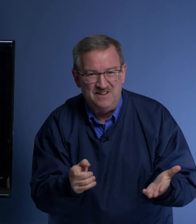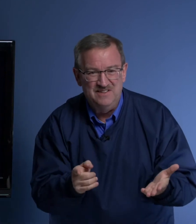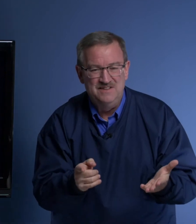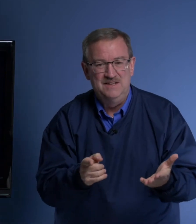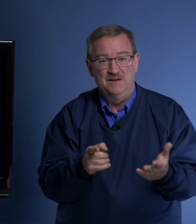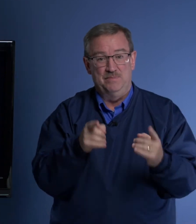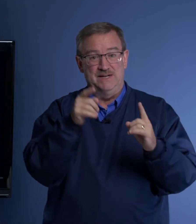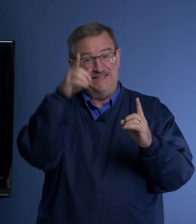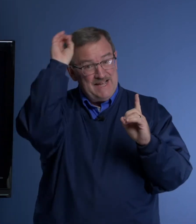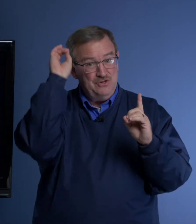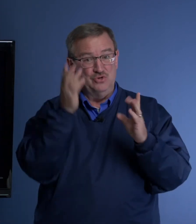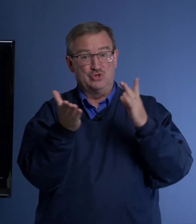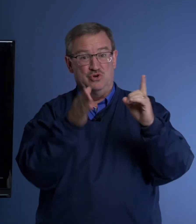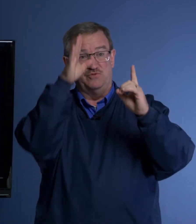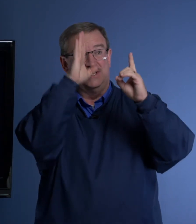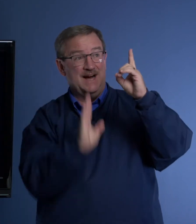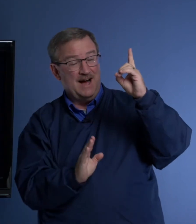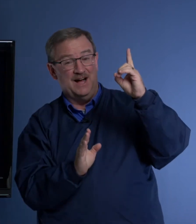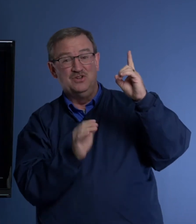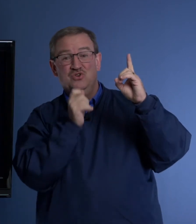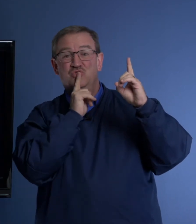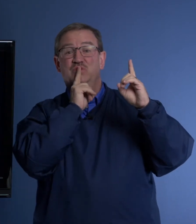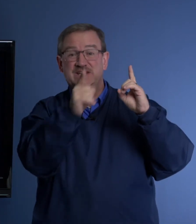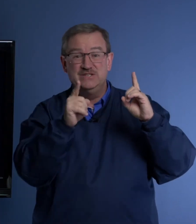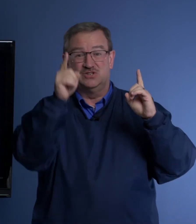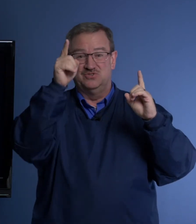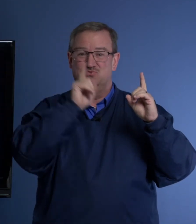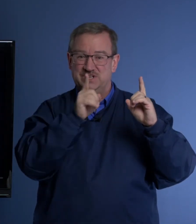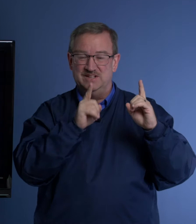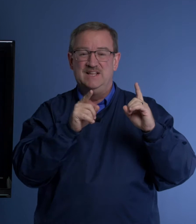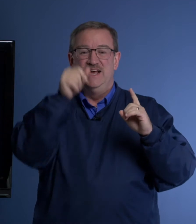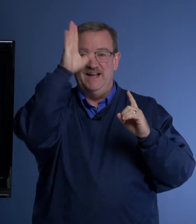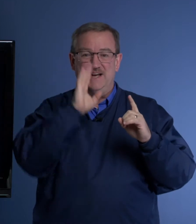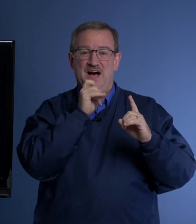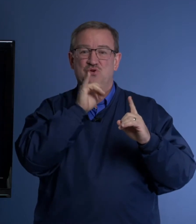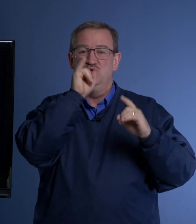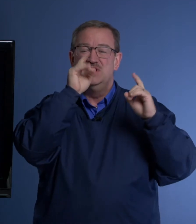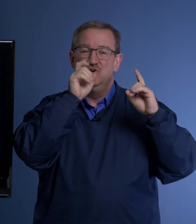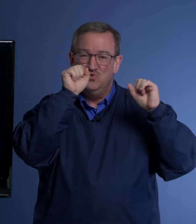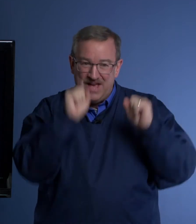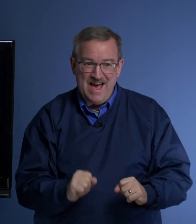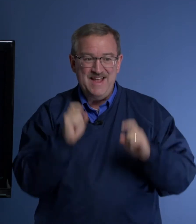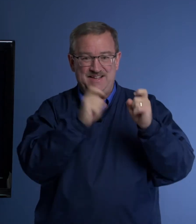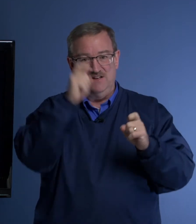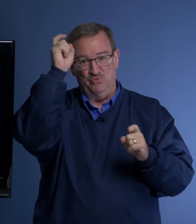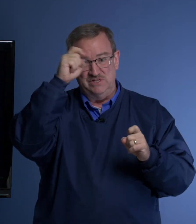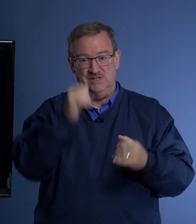But Daniel served God, who is real, and God who can give wisdom